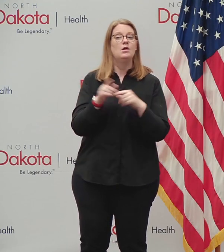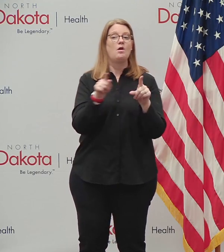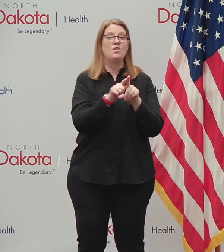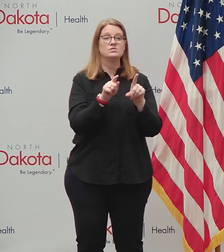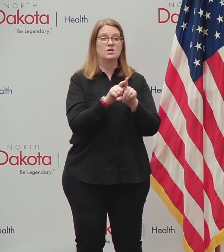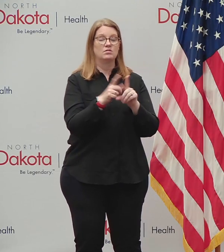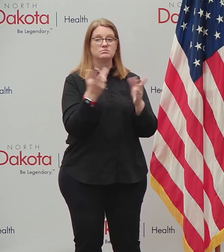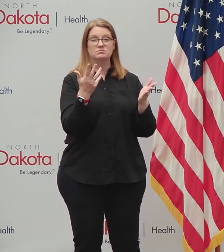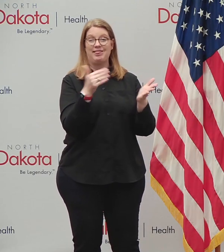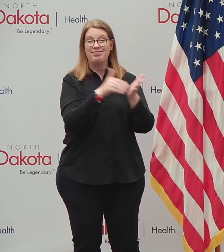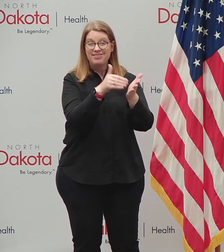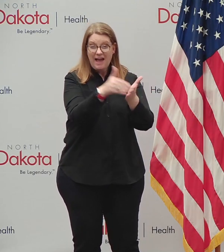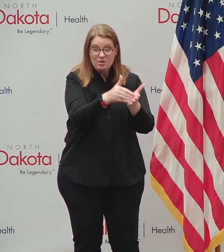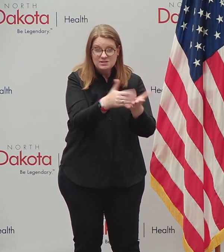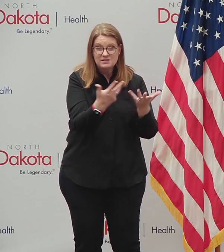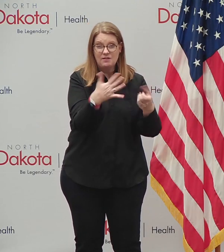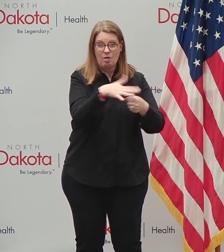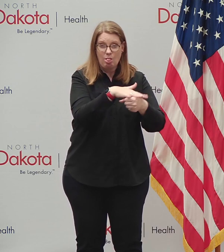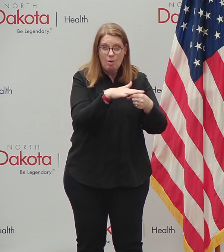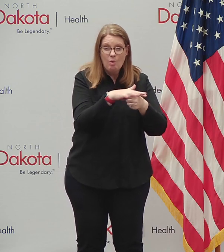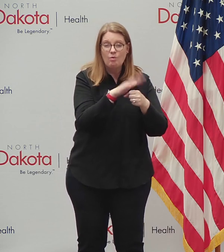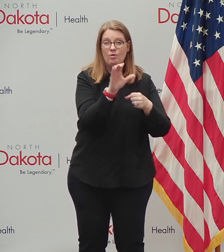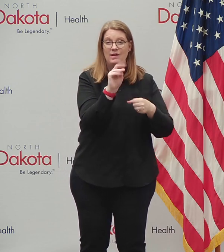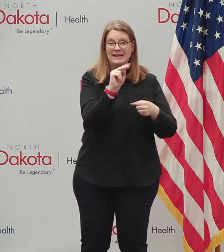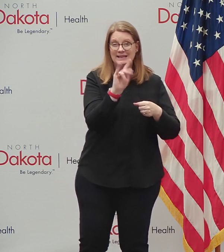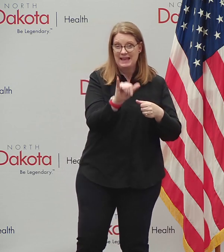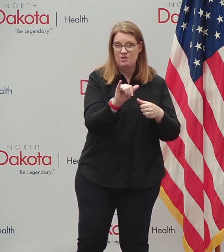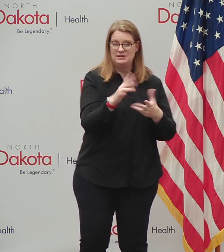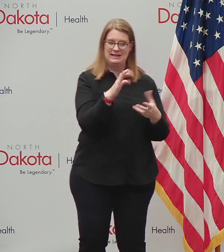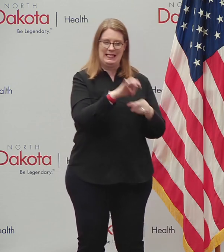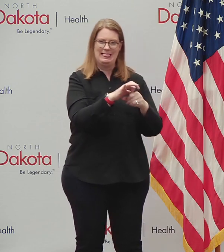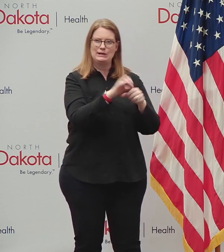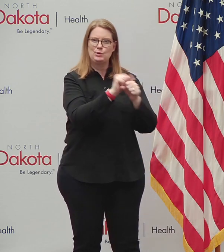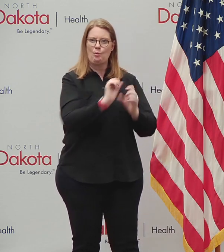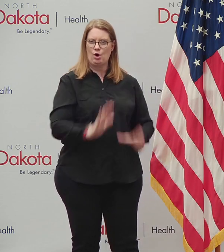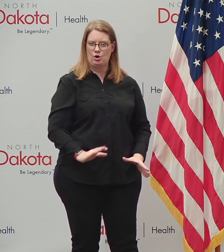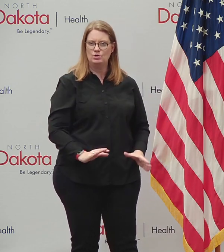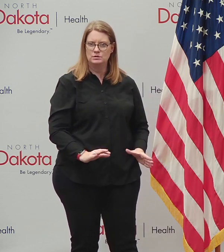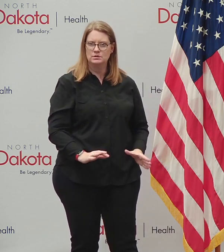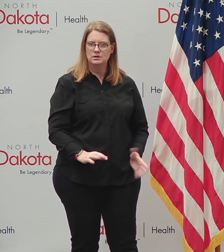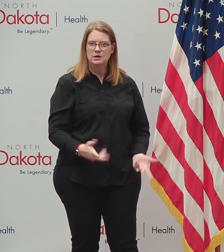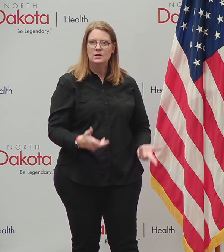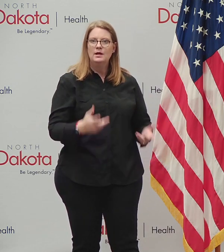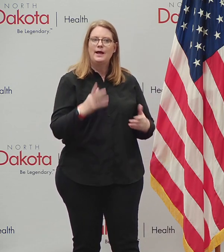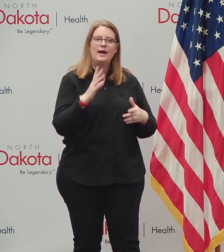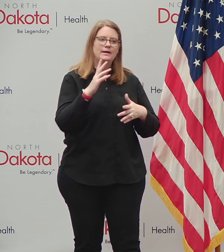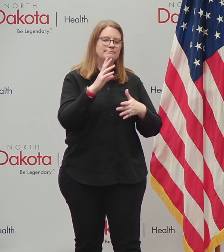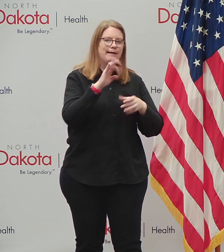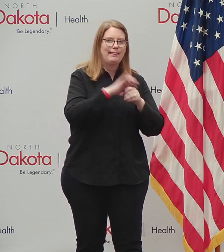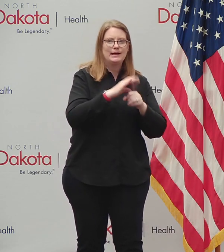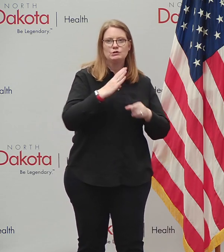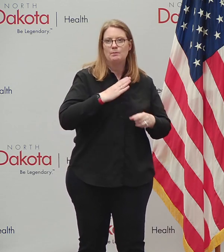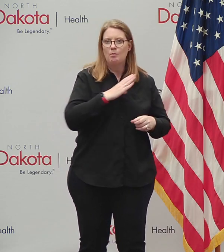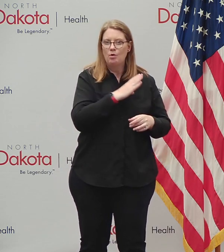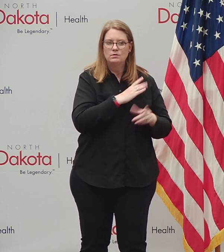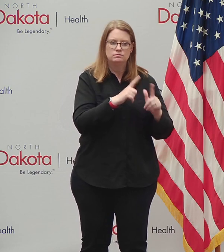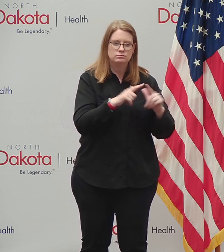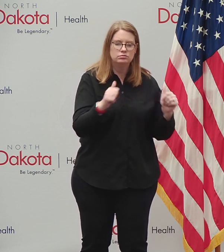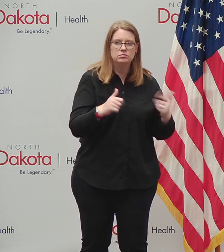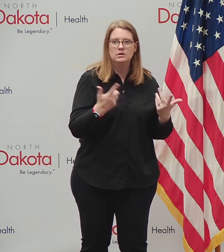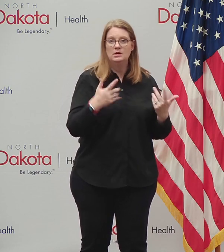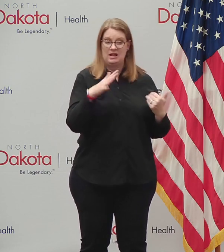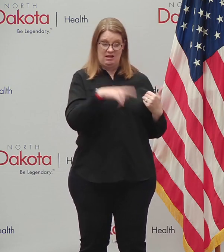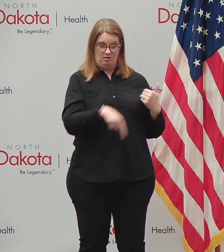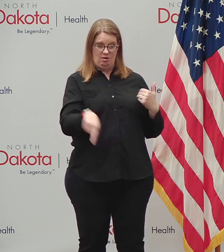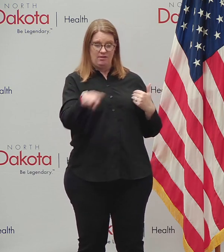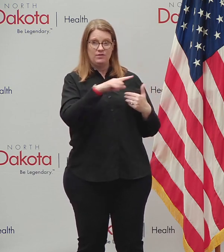literally thousands of local and county election workers and local accounting boards, and those across the state